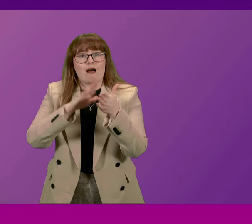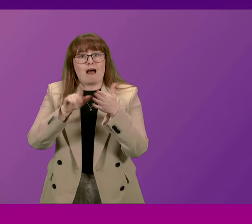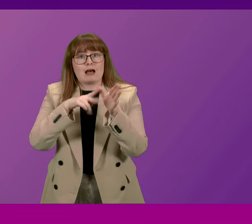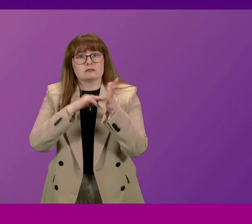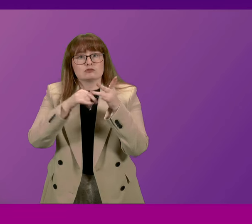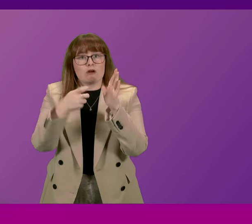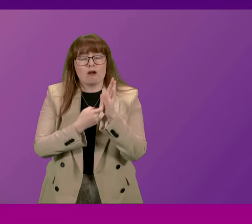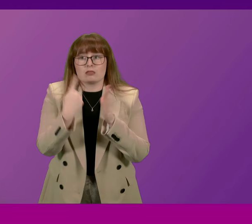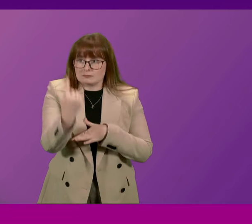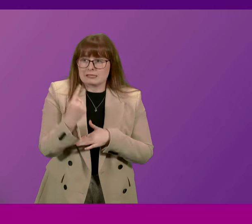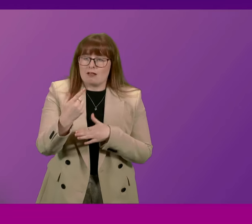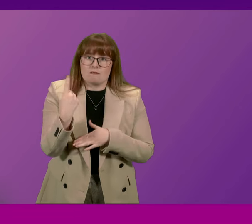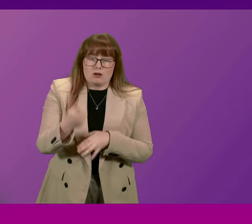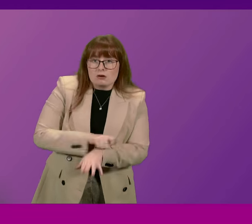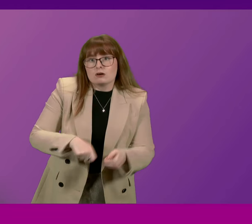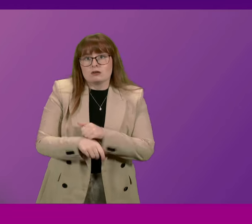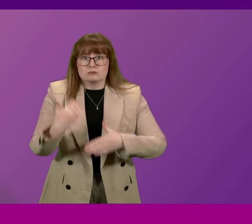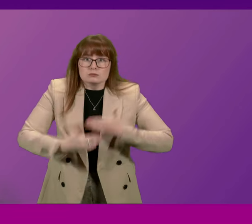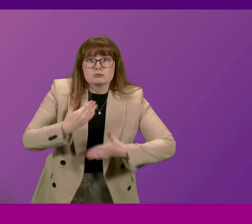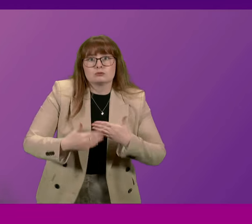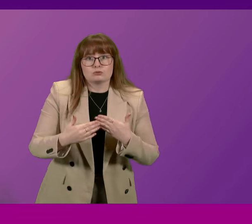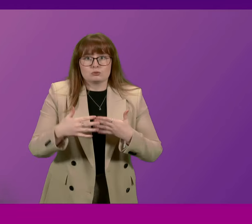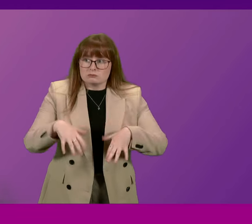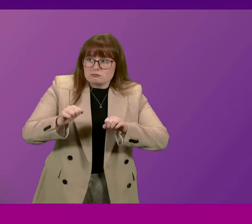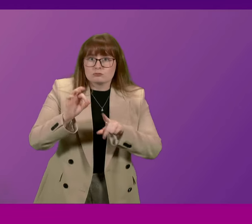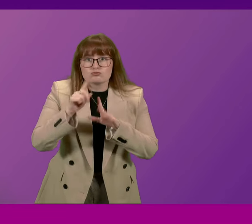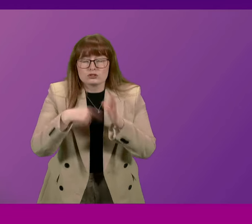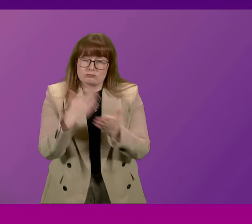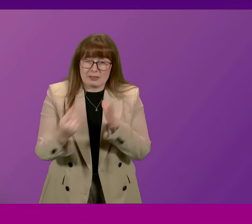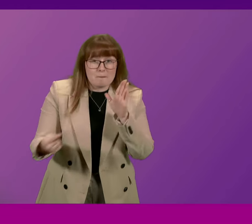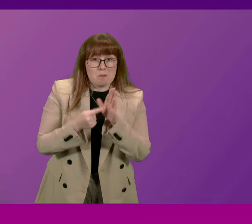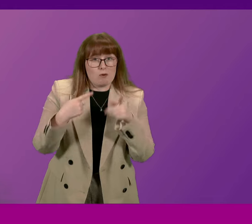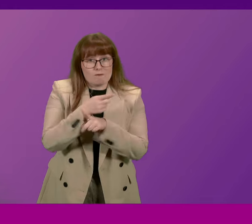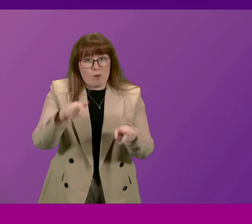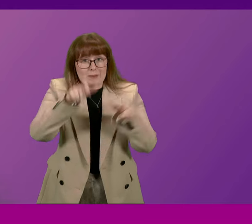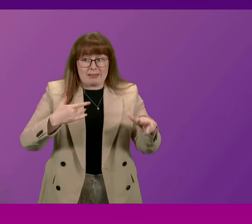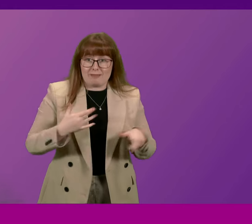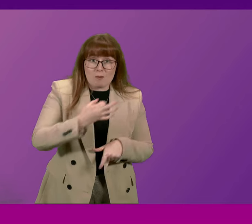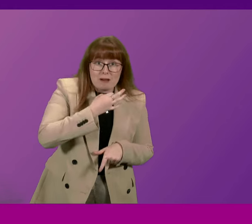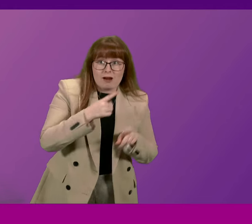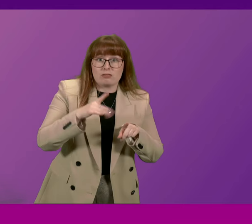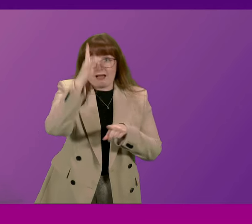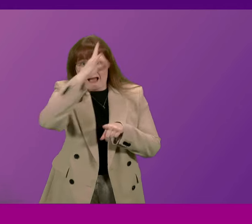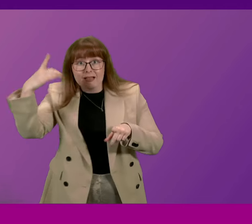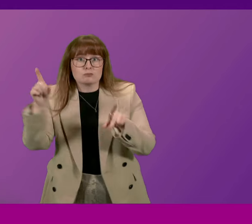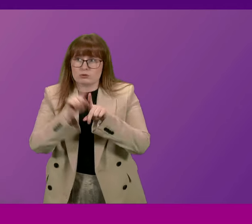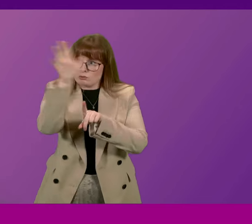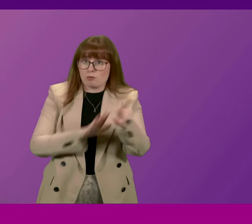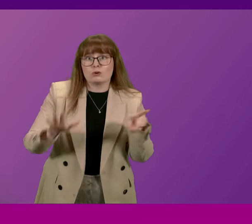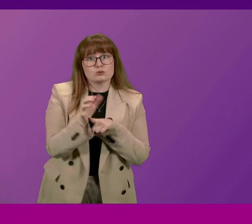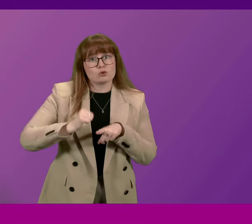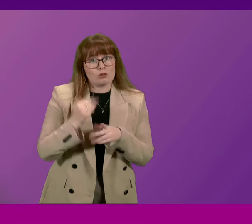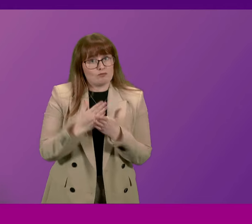assiduously pursuing this project of vital importance to people in Perthshire, in the Highlands, and across Scotland.